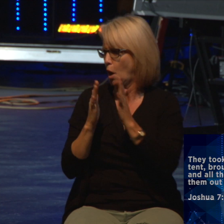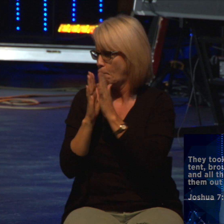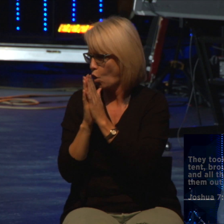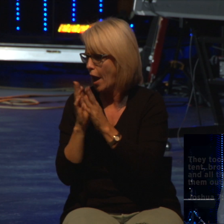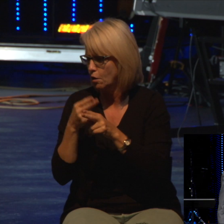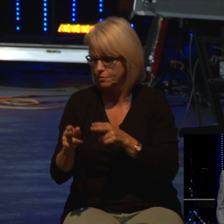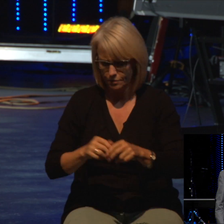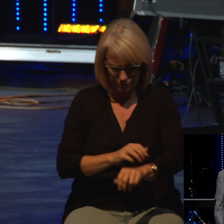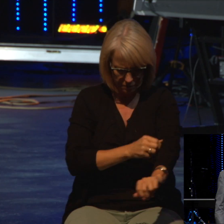you in a brief prayer.